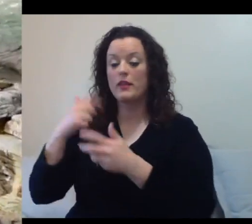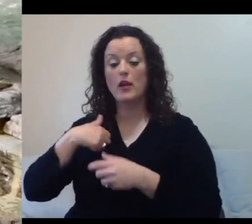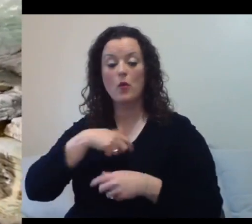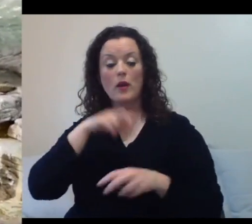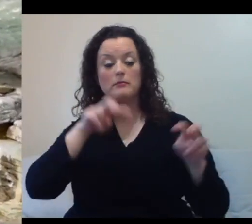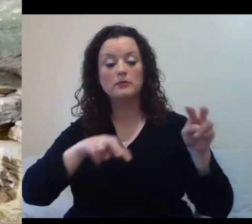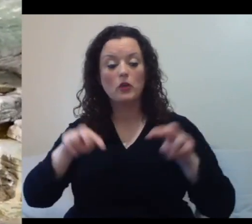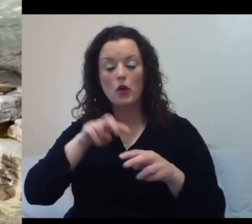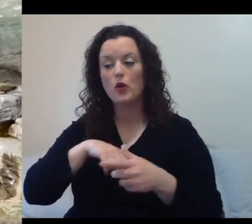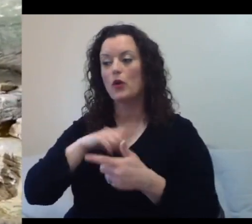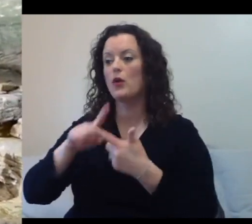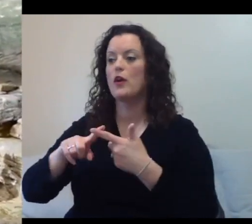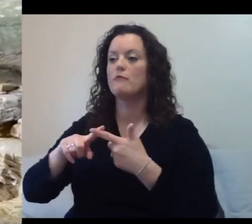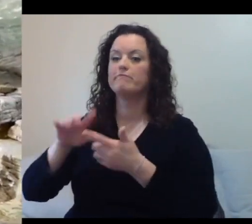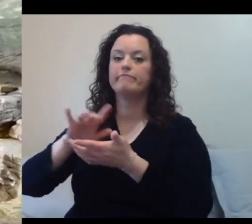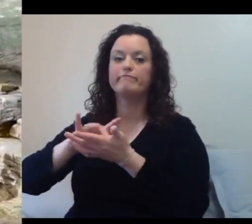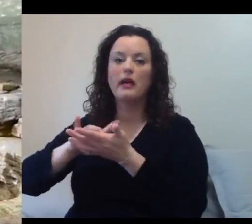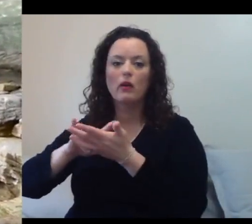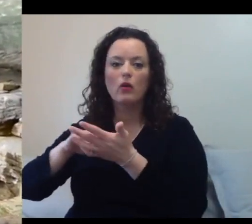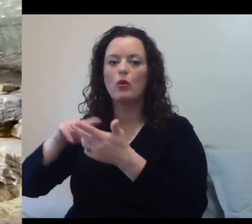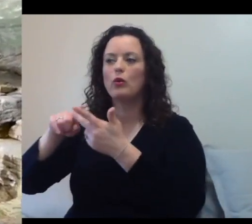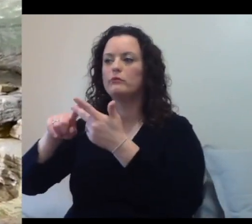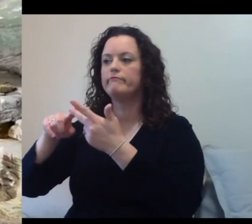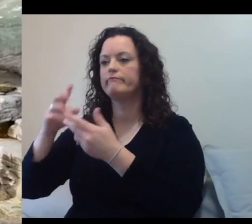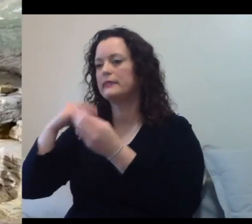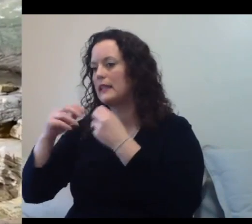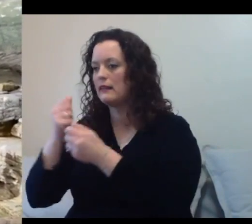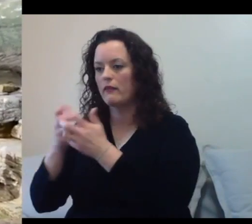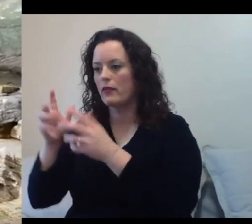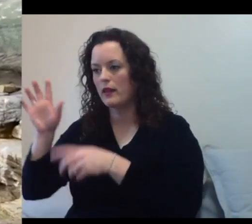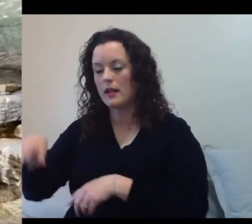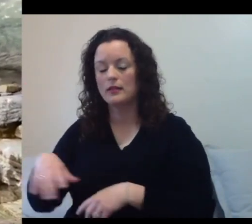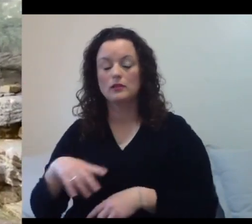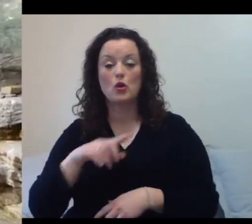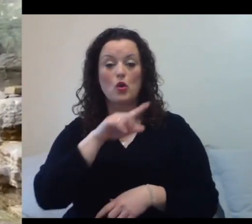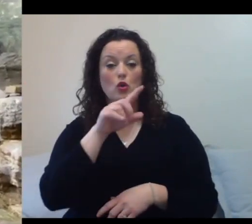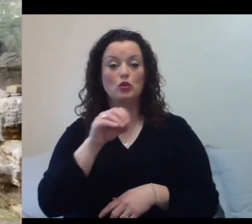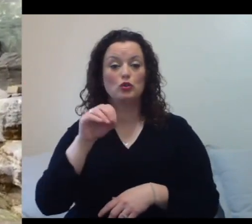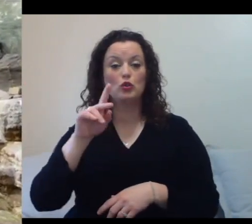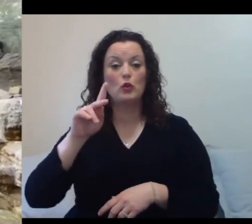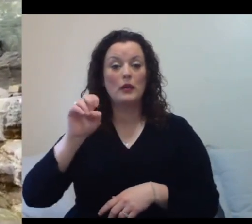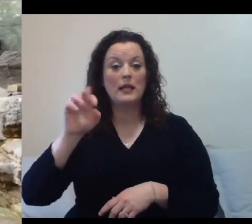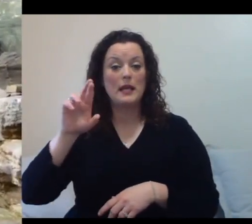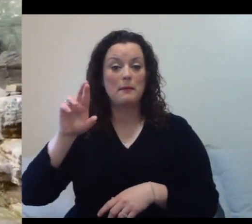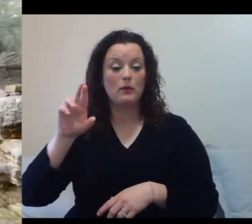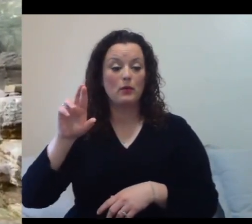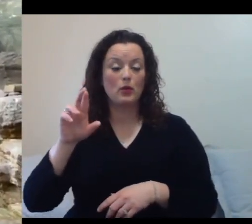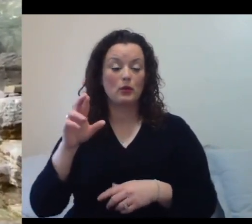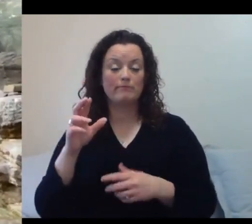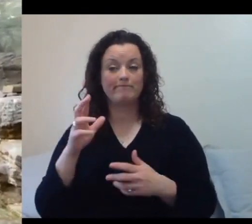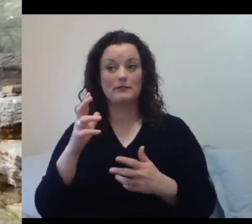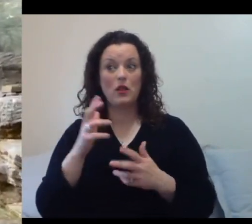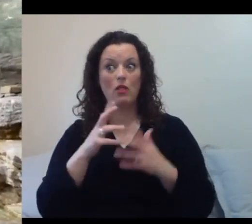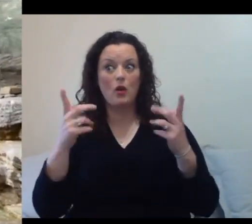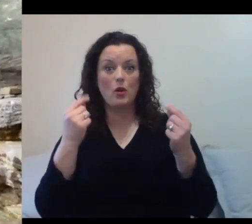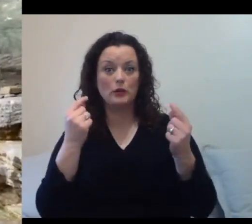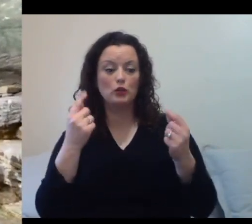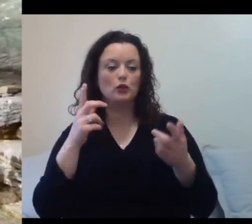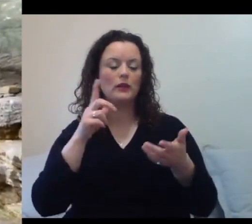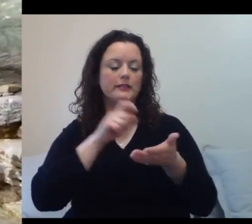is basically just taking notes and doing paperwork. One of the glamorous sides of our job that people don't even think about. We hose a lot of poop and we